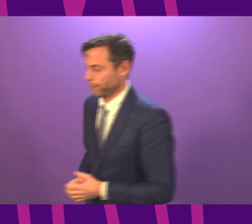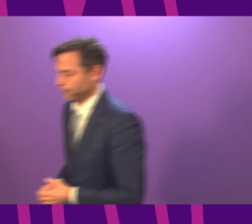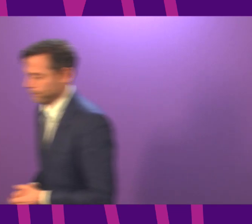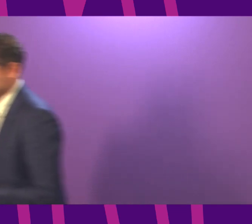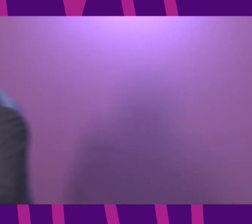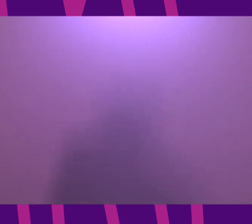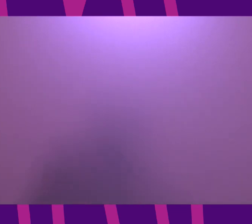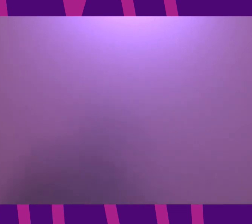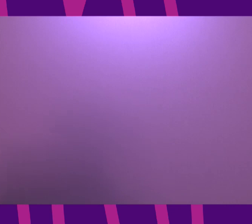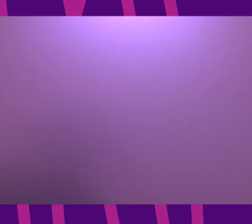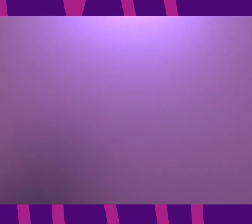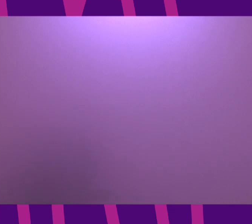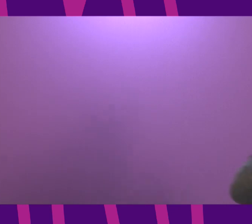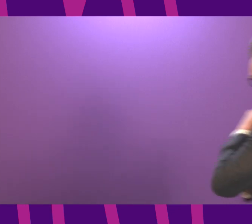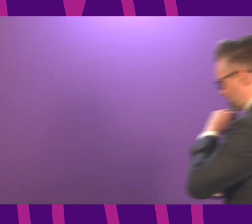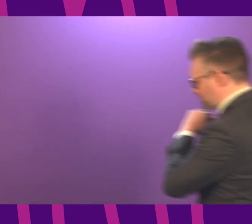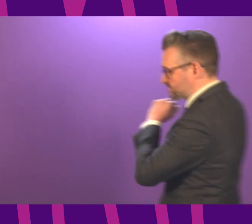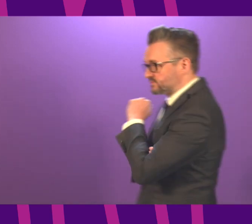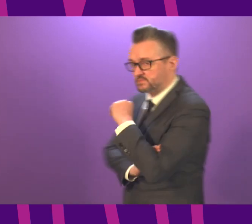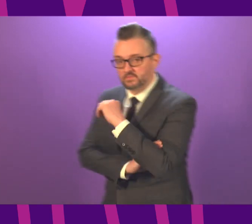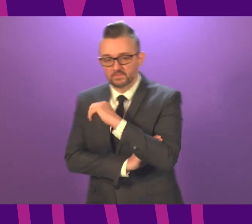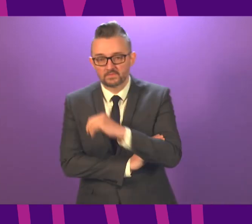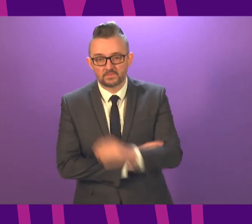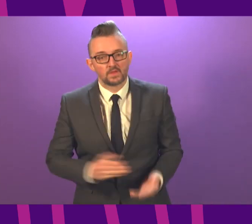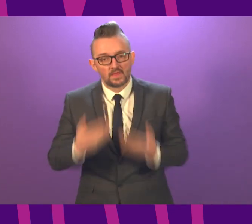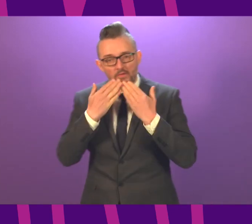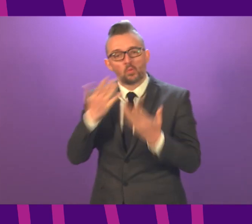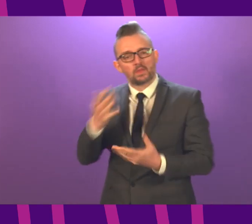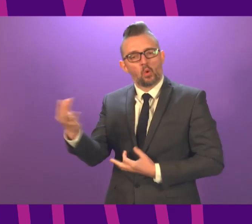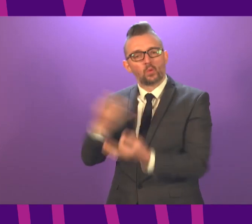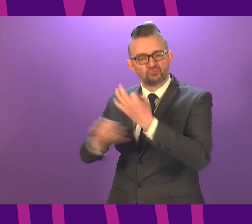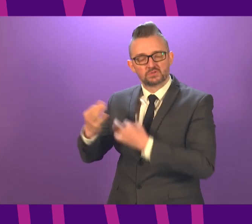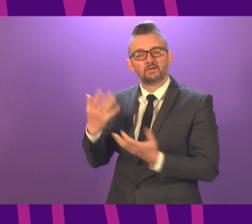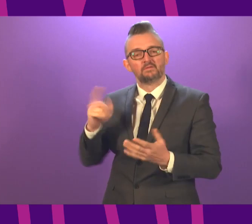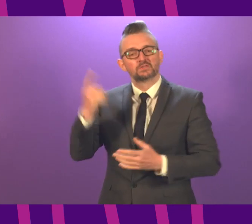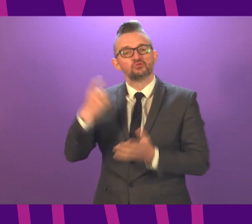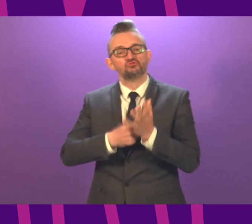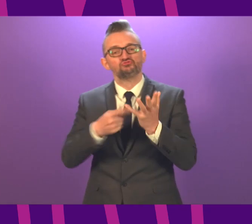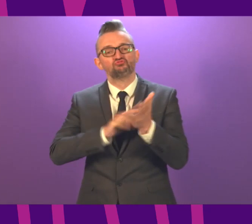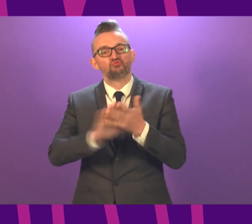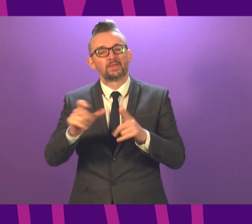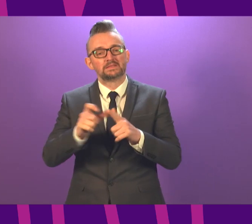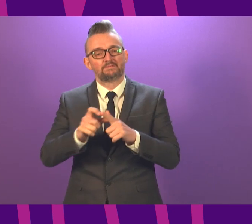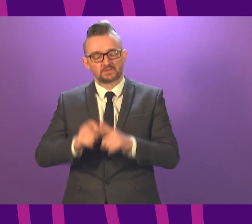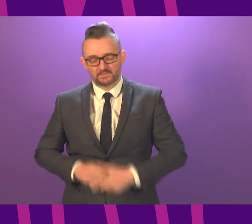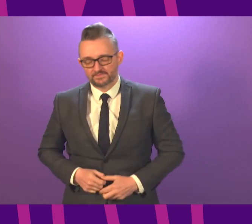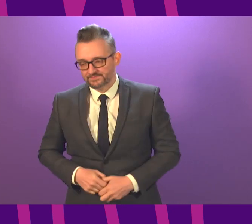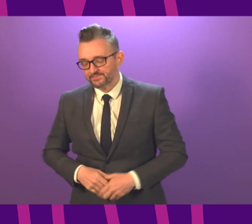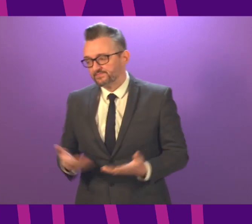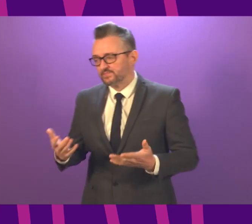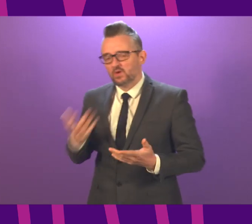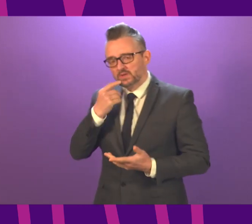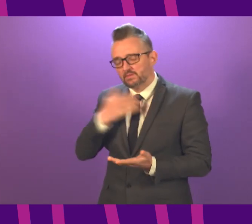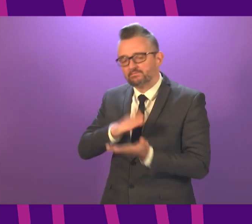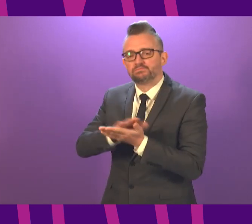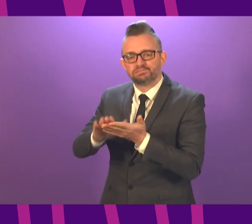Thank you very much, First Minister. The First Minister will now take questions. Ruth Davison. Thank you. First of all, may I offer the condolences